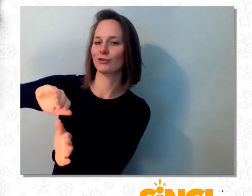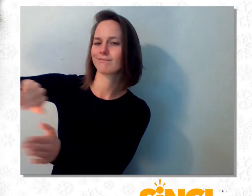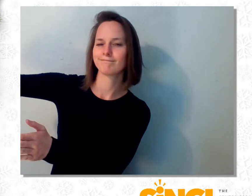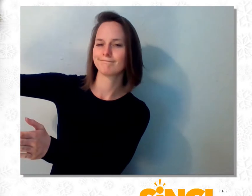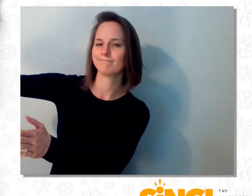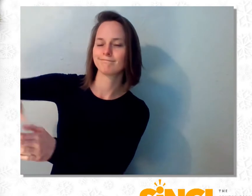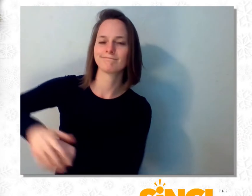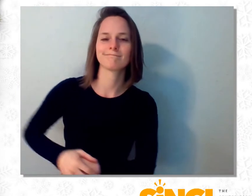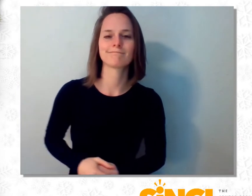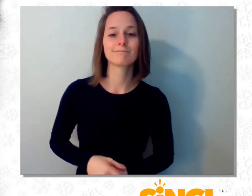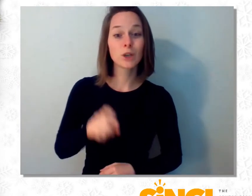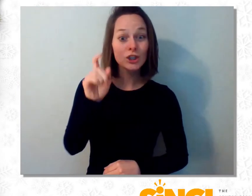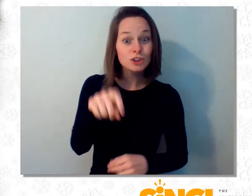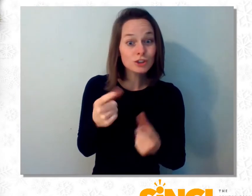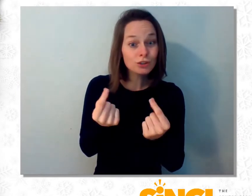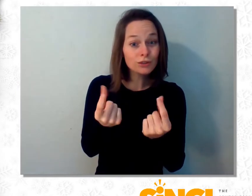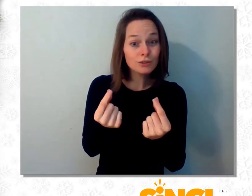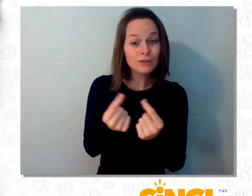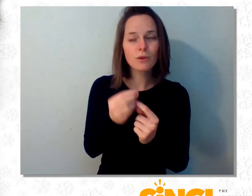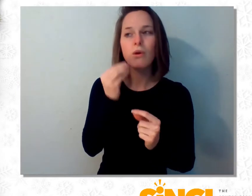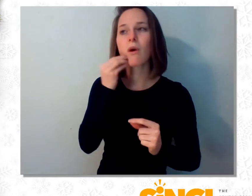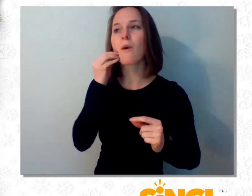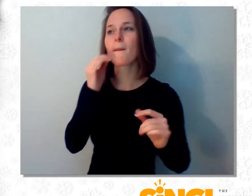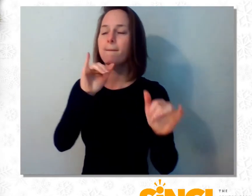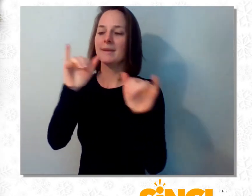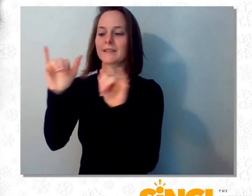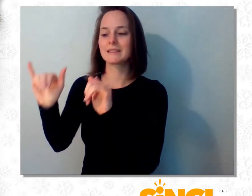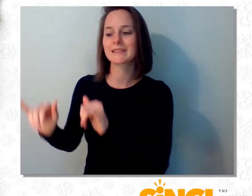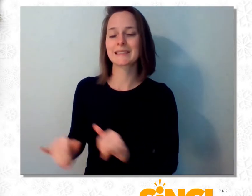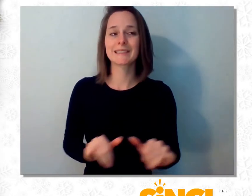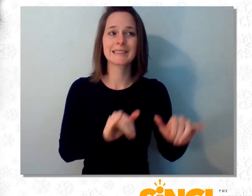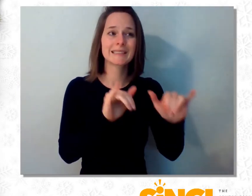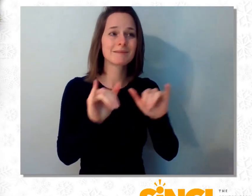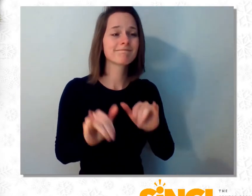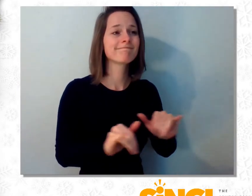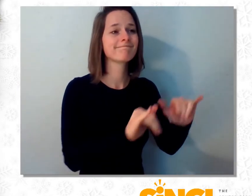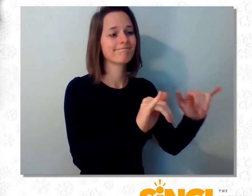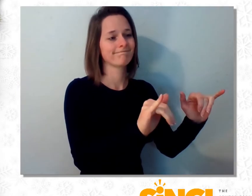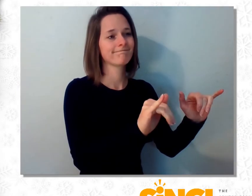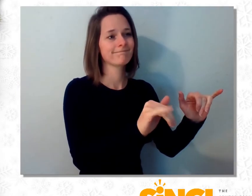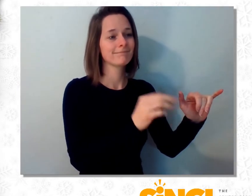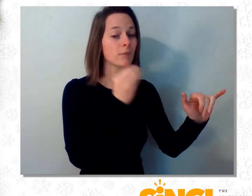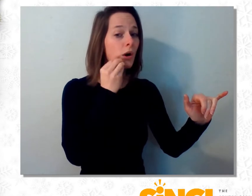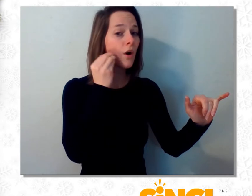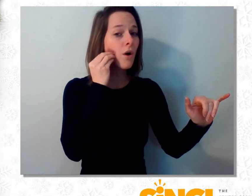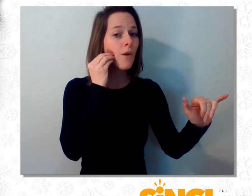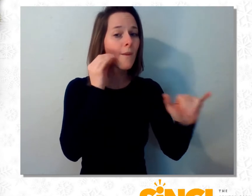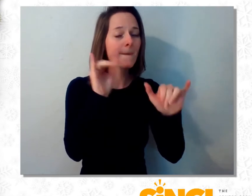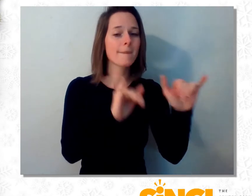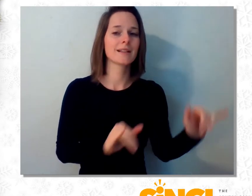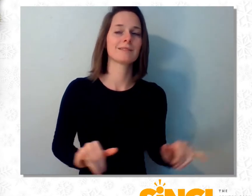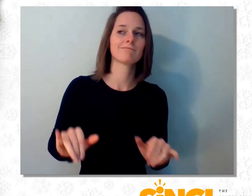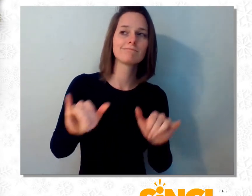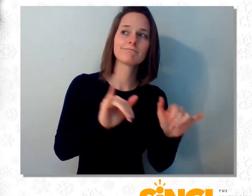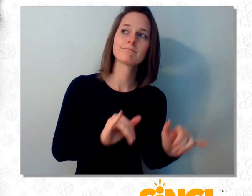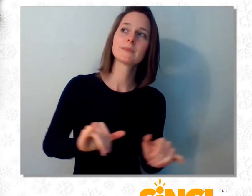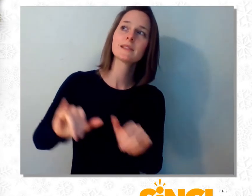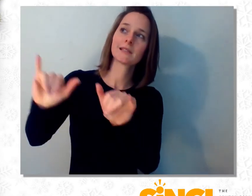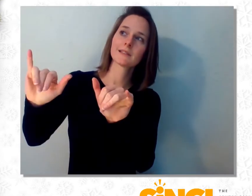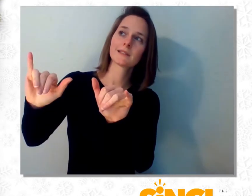Instead of simply going home, panic